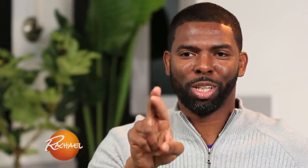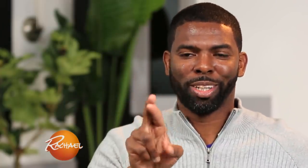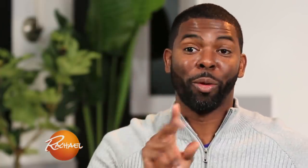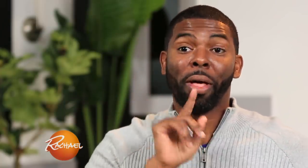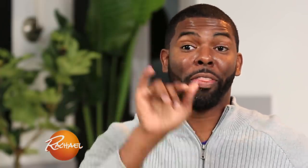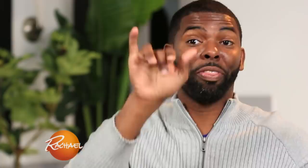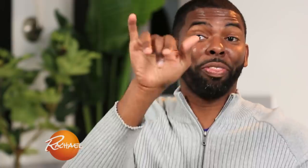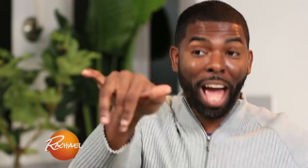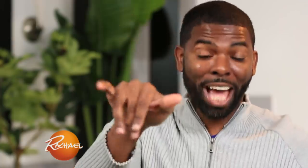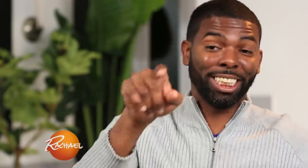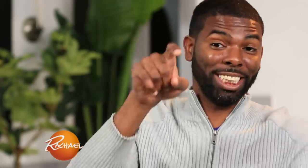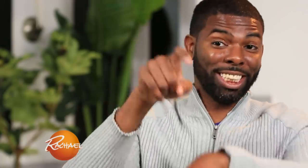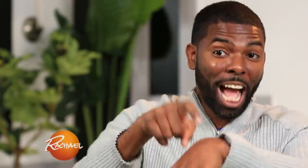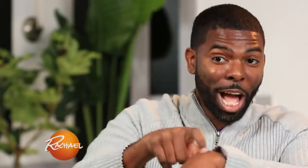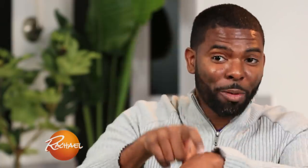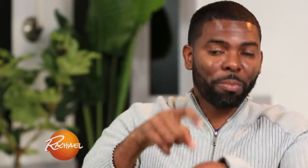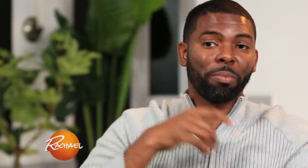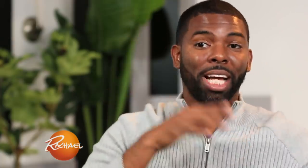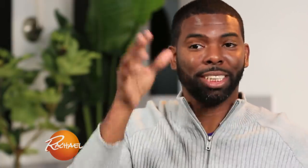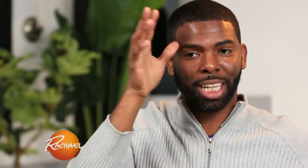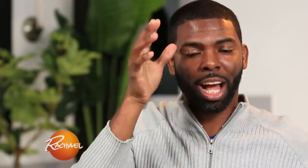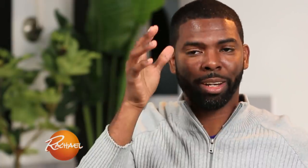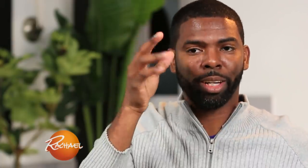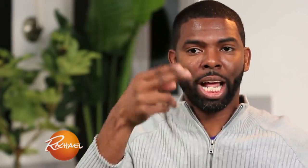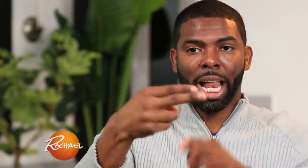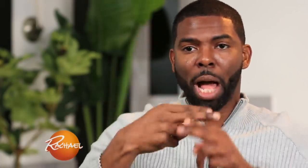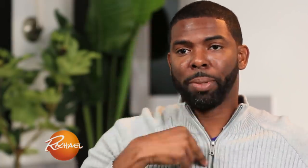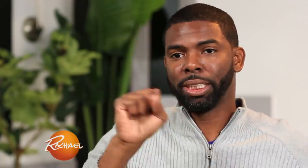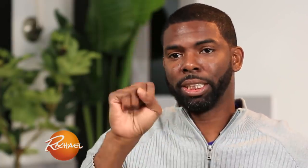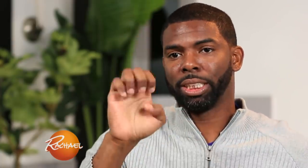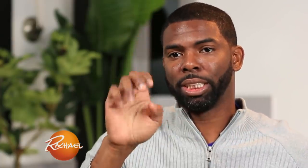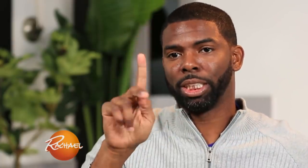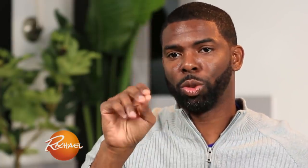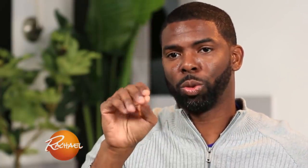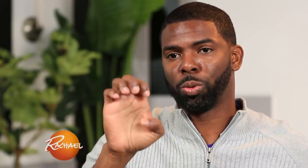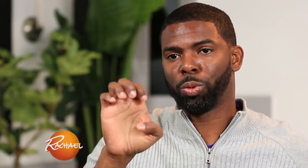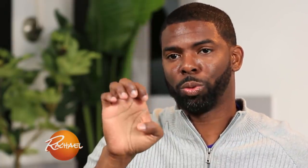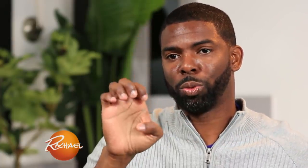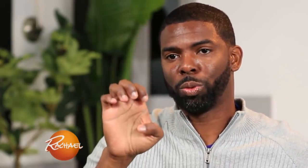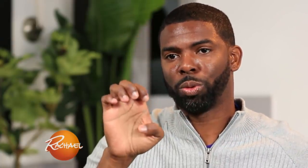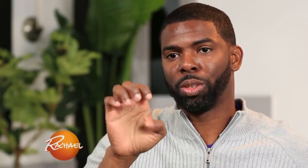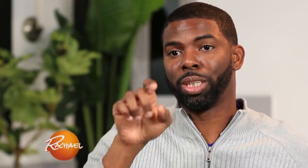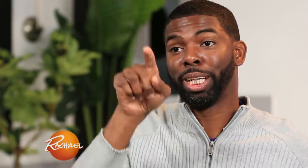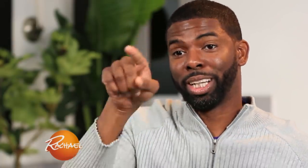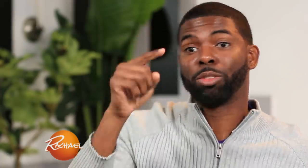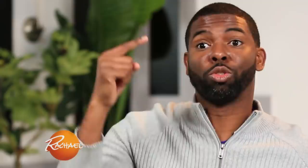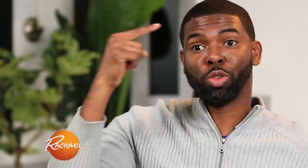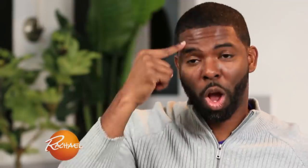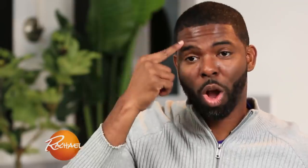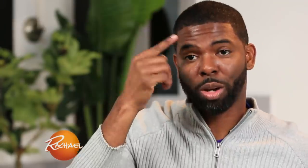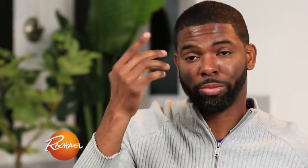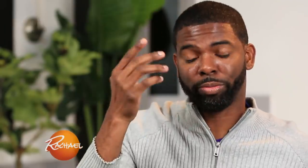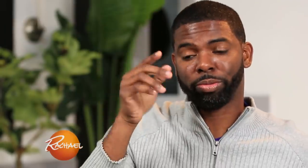warrior and at that time my father gave me the name Siku.